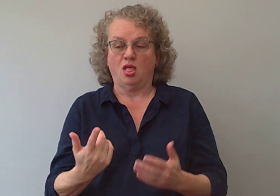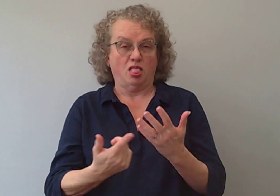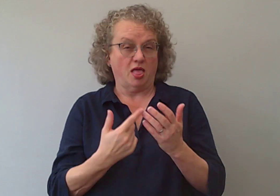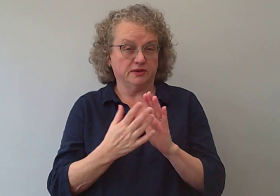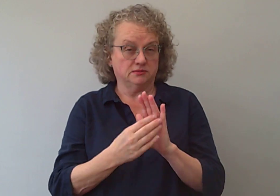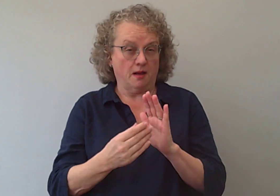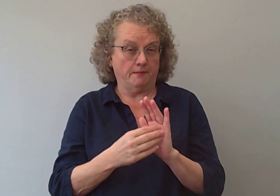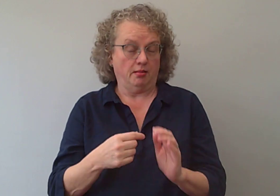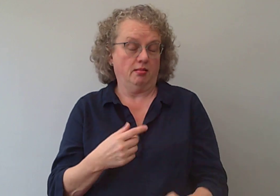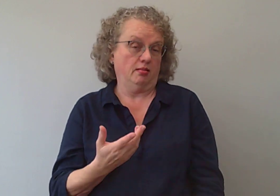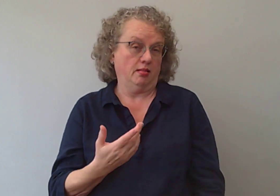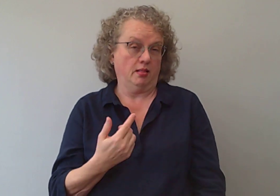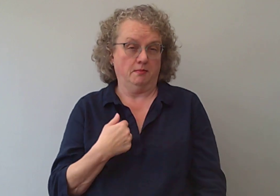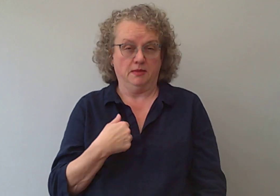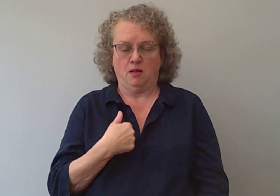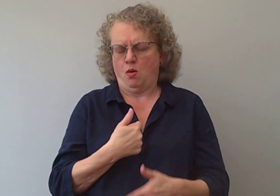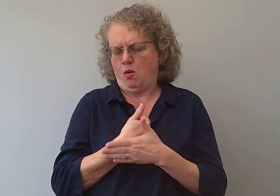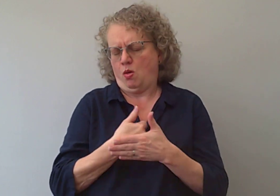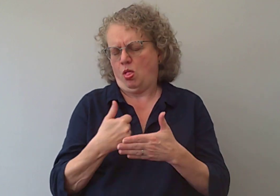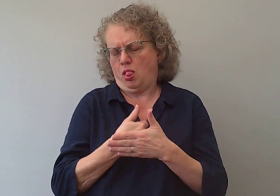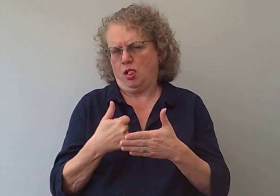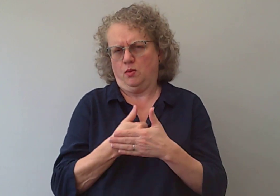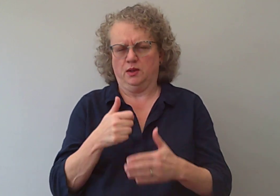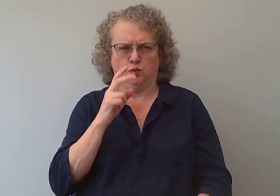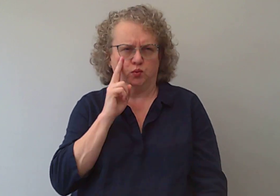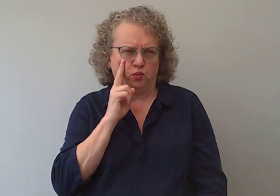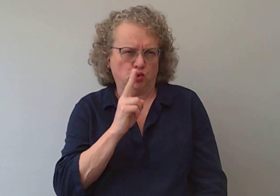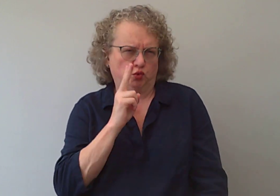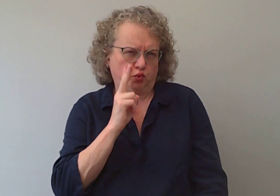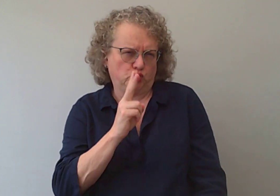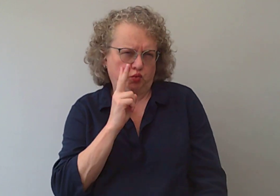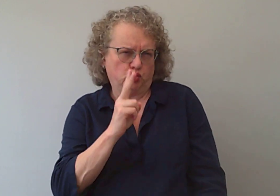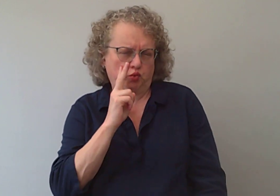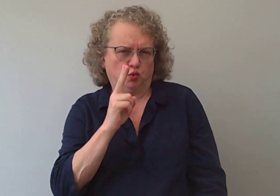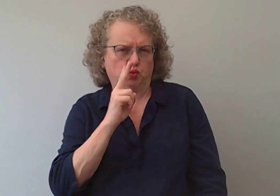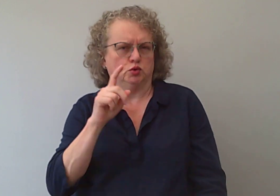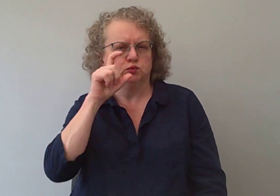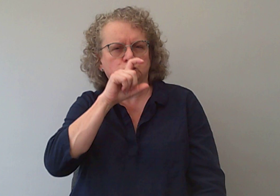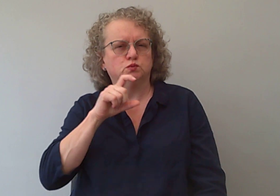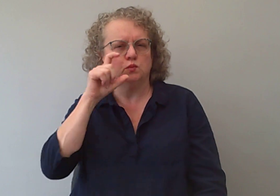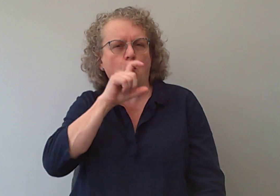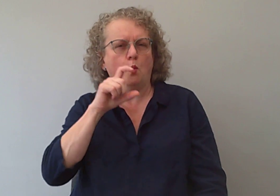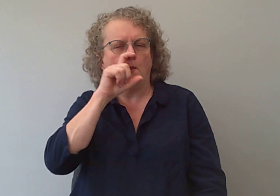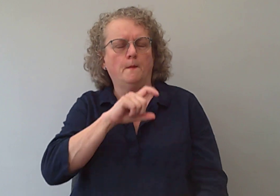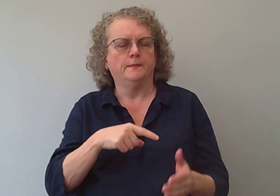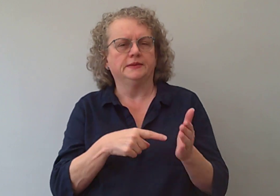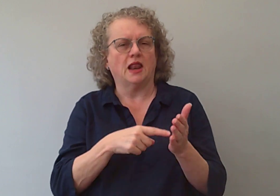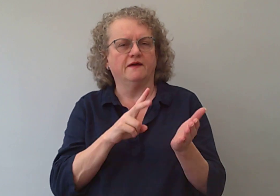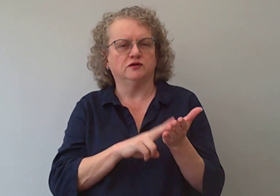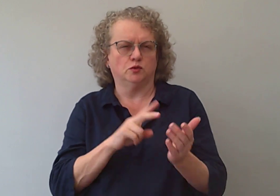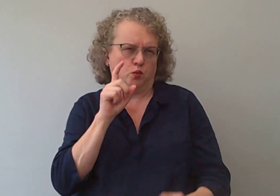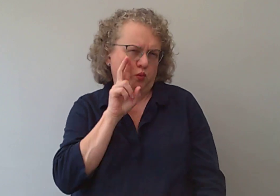Another example, I always watch soaps on television.